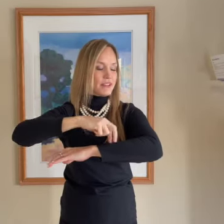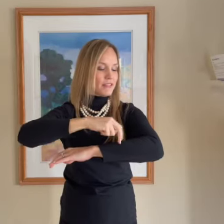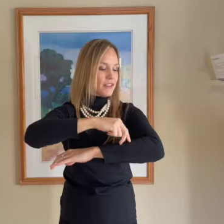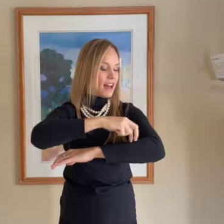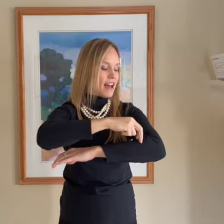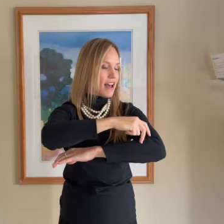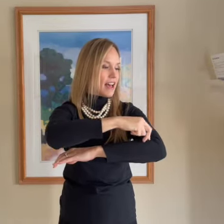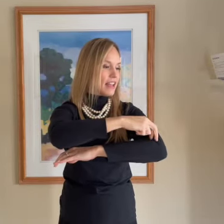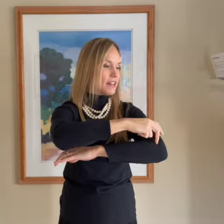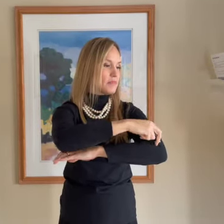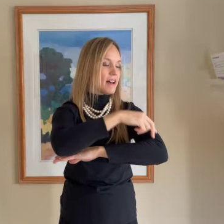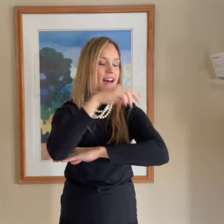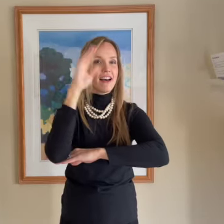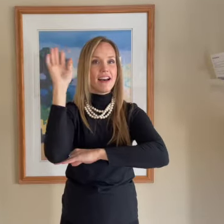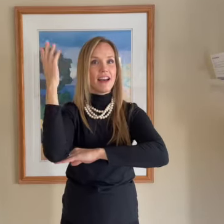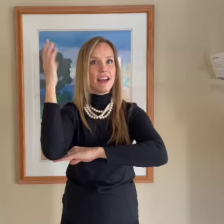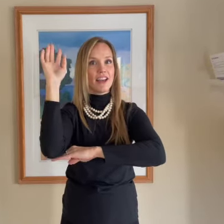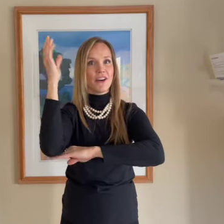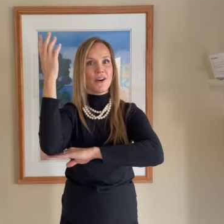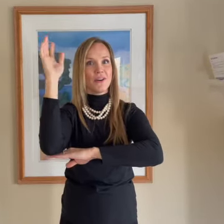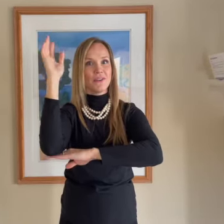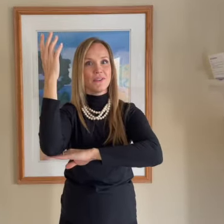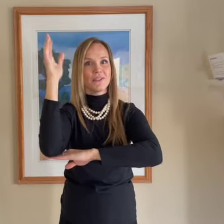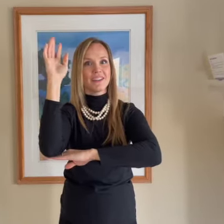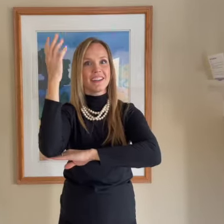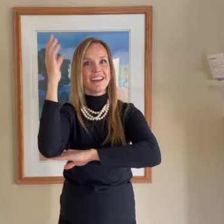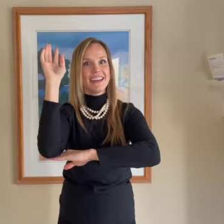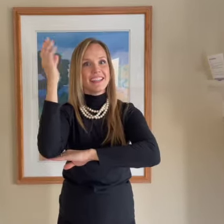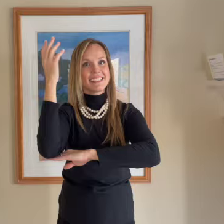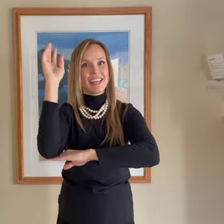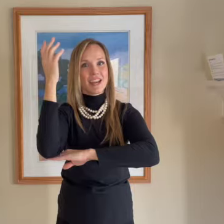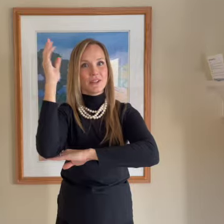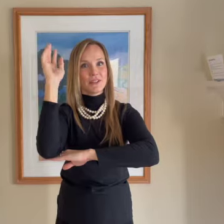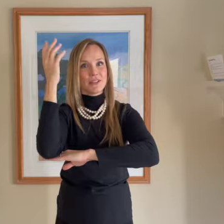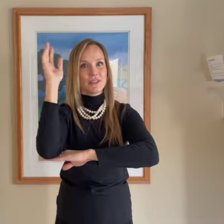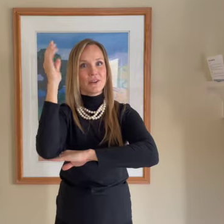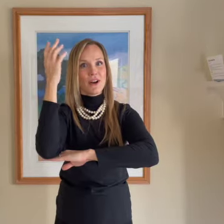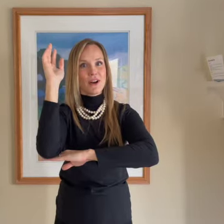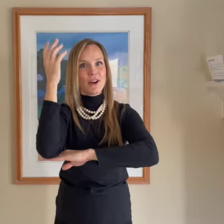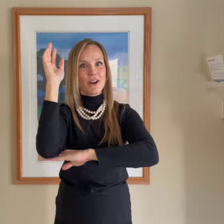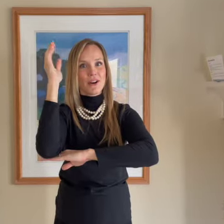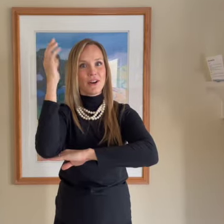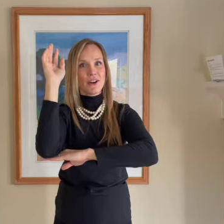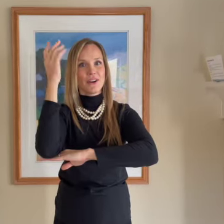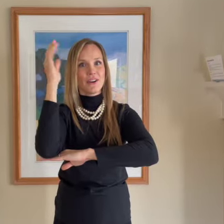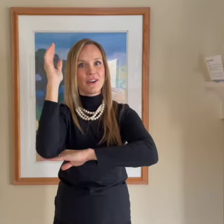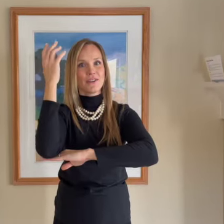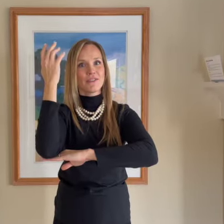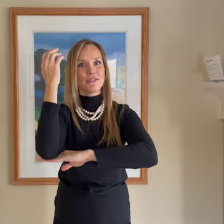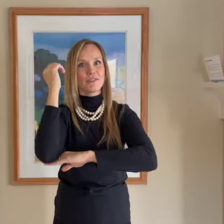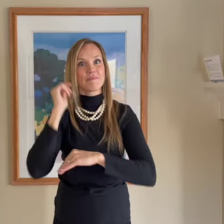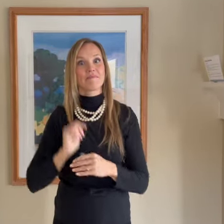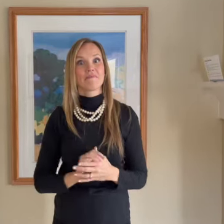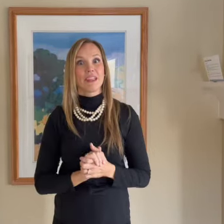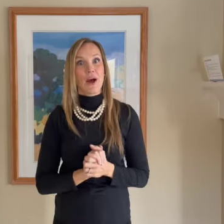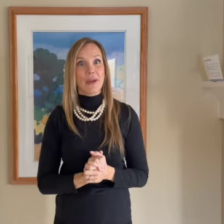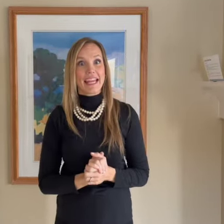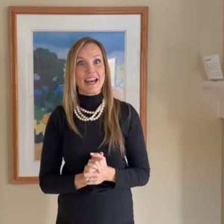find my own sacred grove. Okay, now